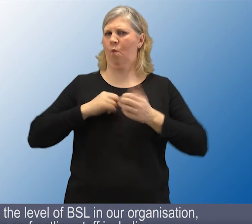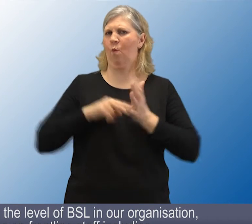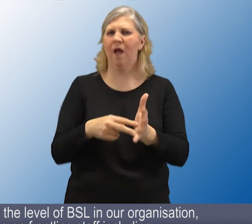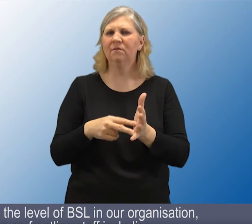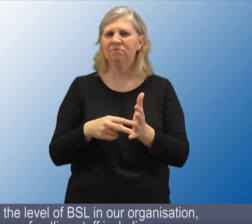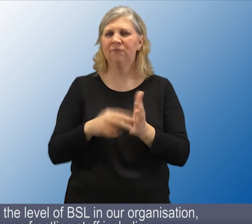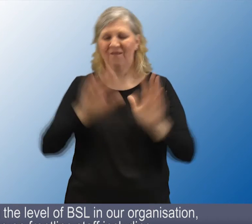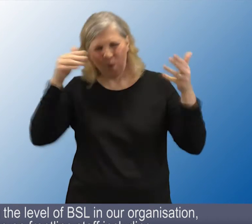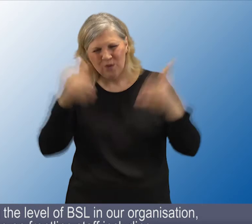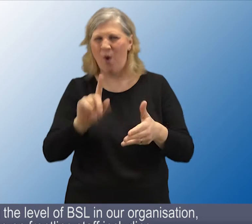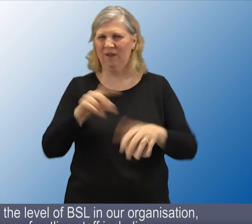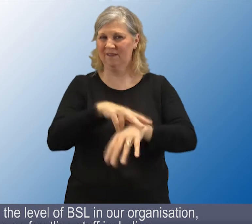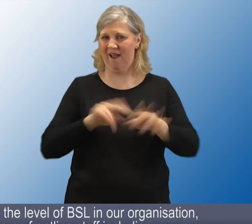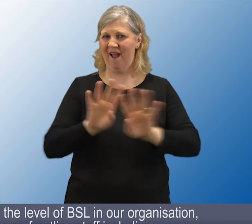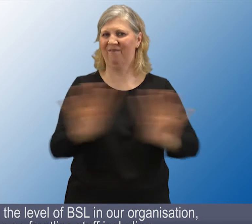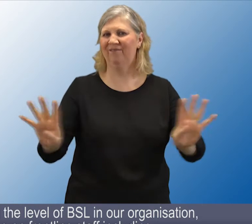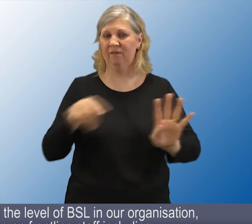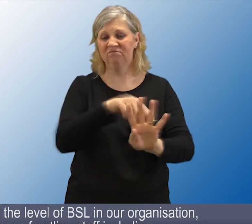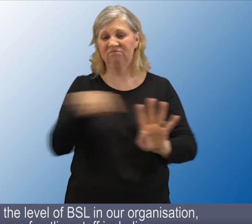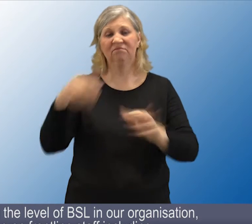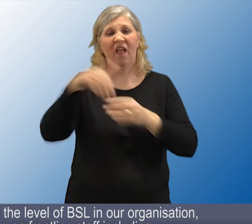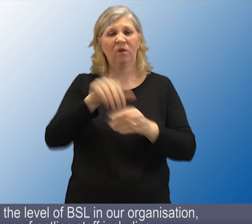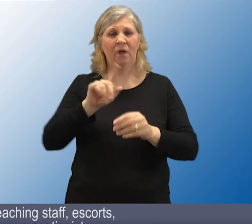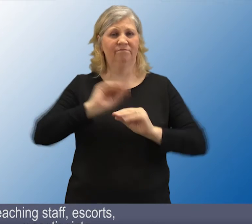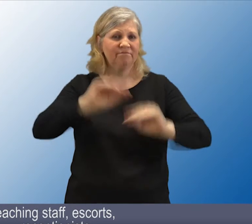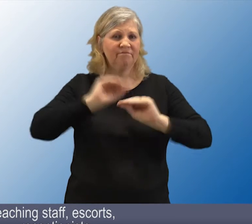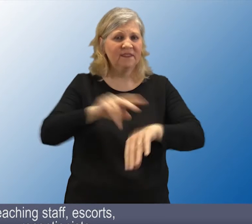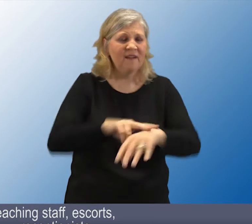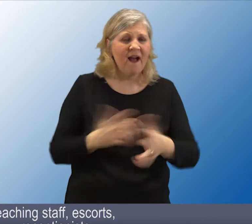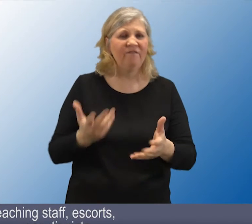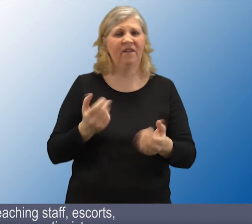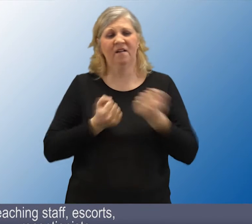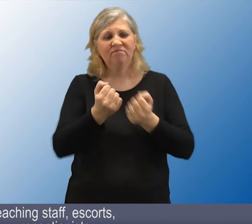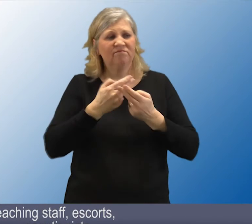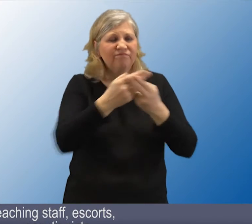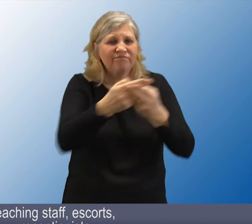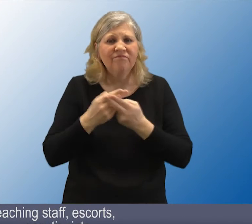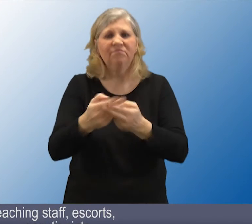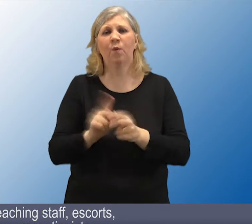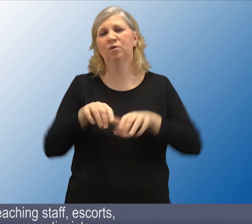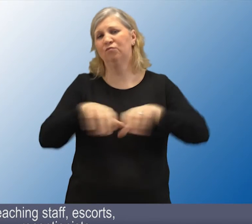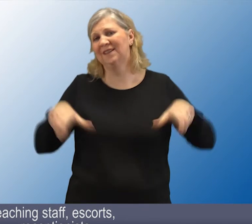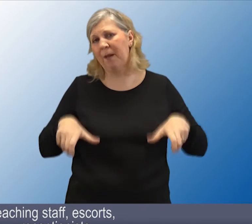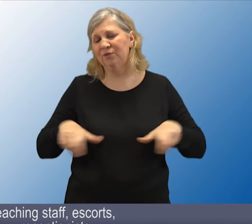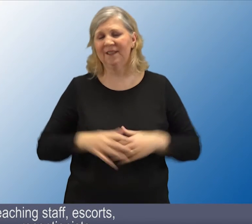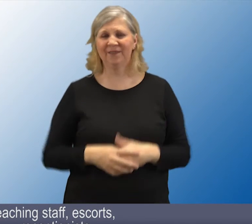Investigating the level of BSL in our organisation, Focusing on frontline staff including teaching staff, escorts,